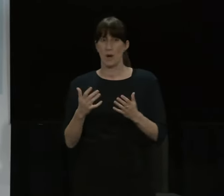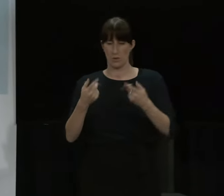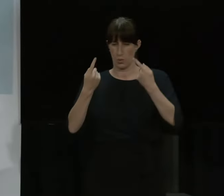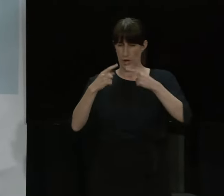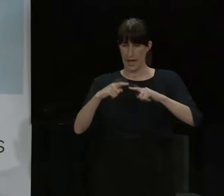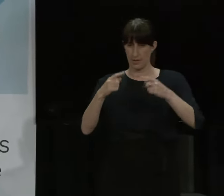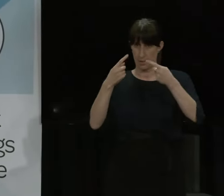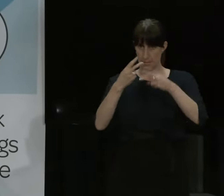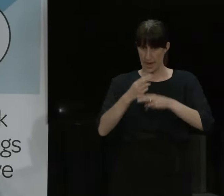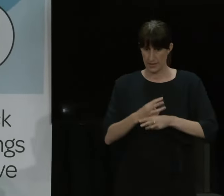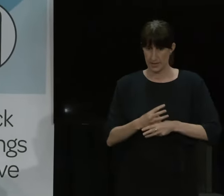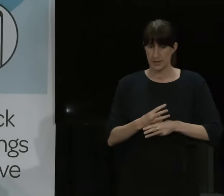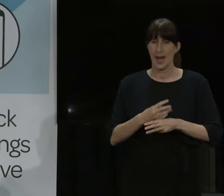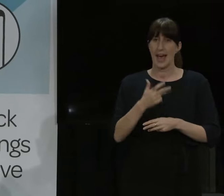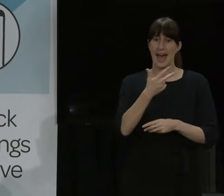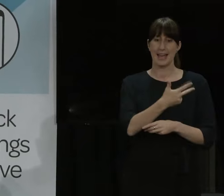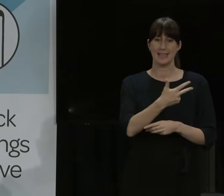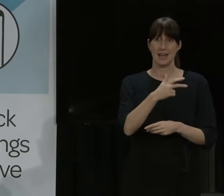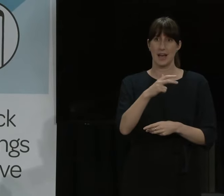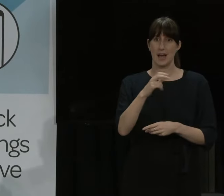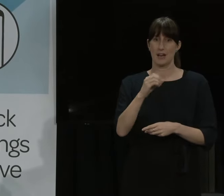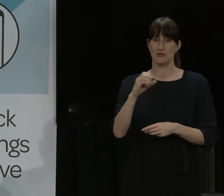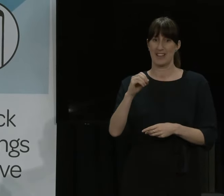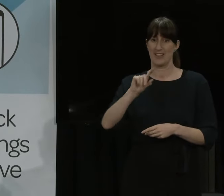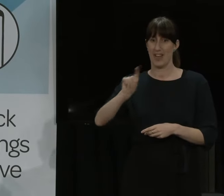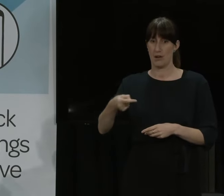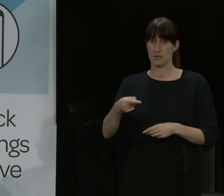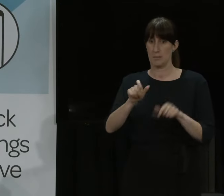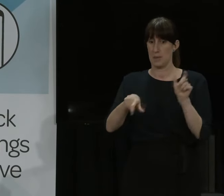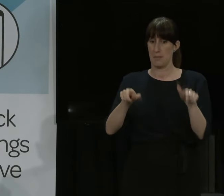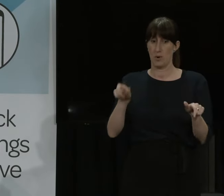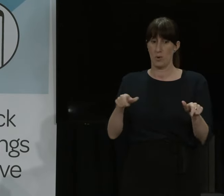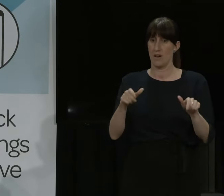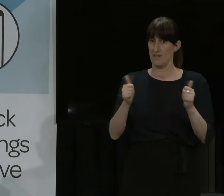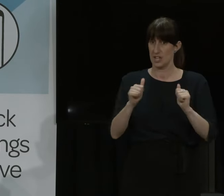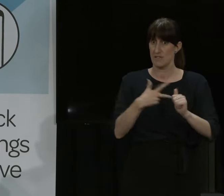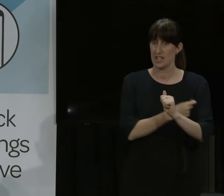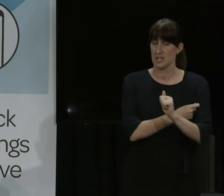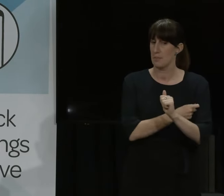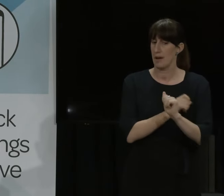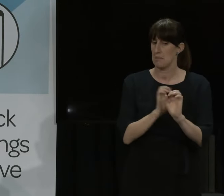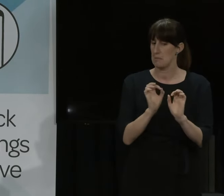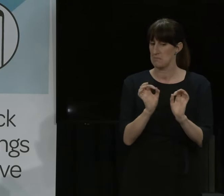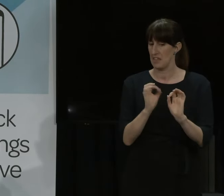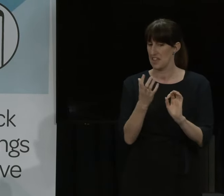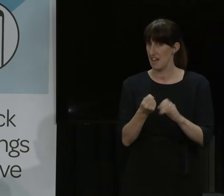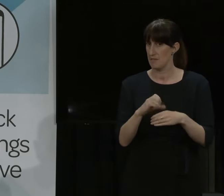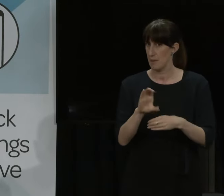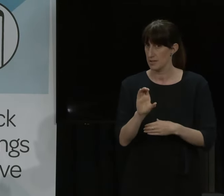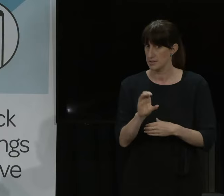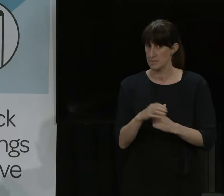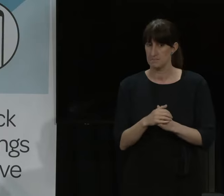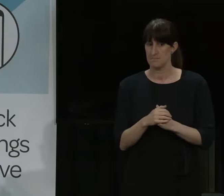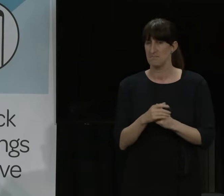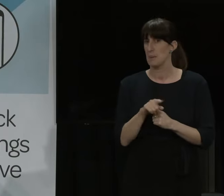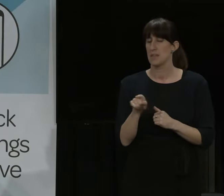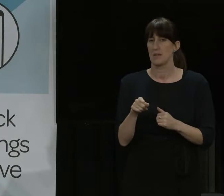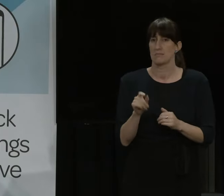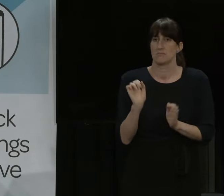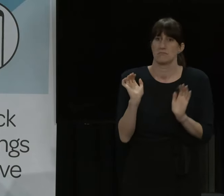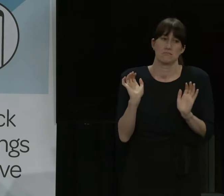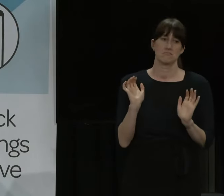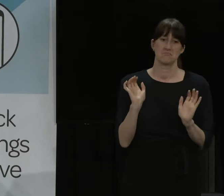,000 people who have been fully vaccinated who haven't yet got a pass. Some of those people won't have made any